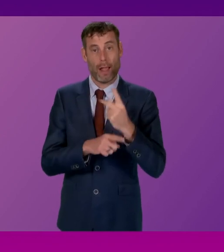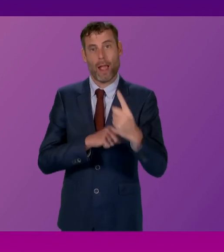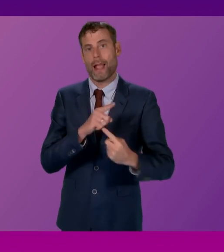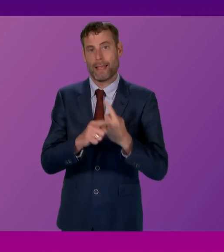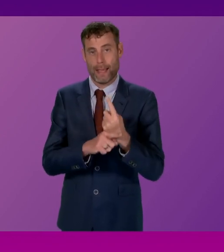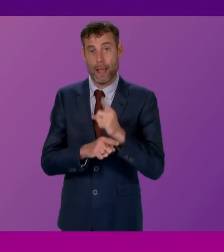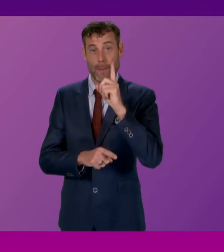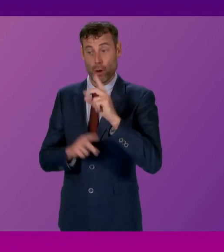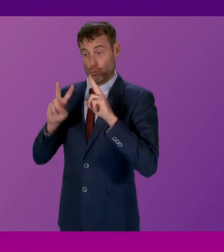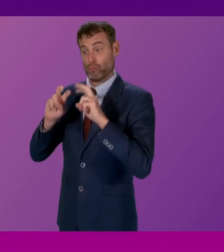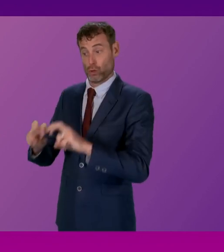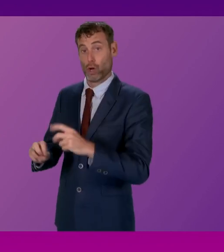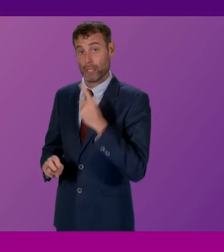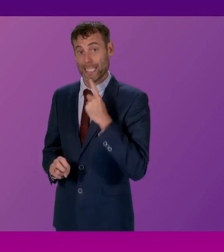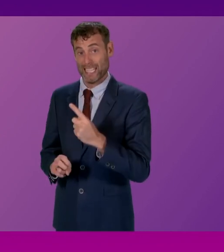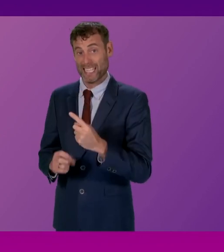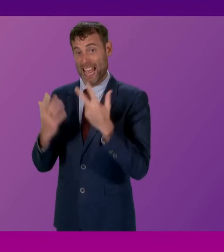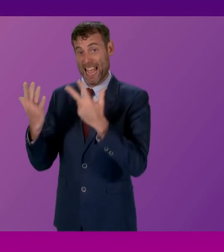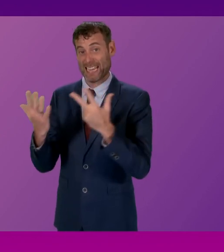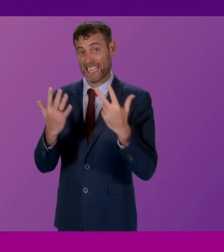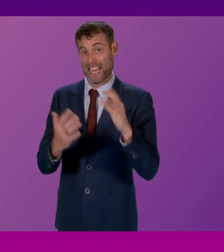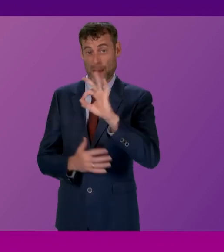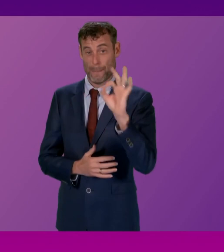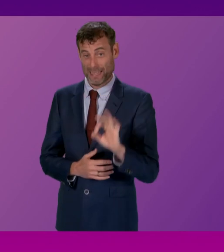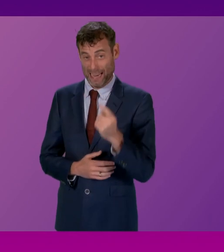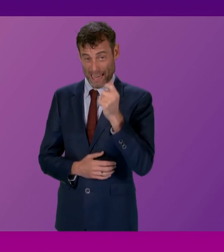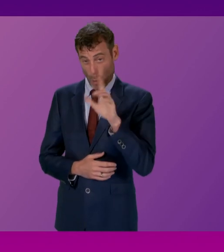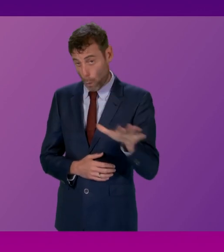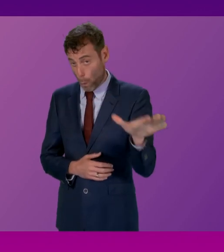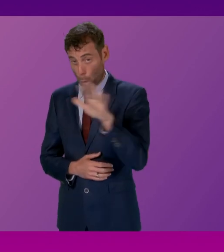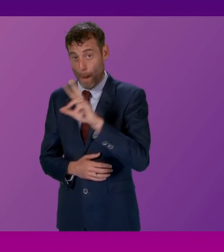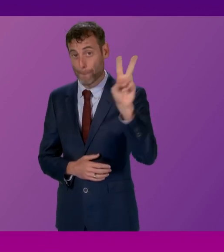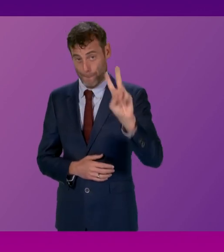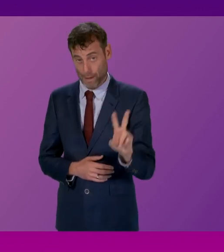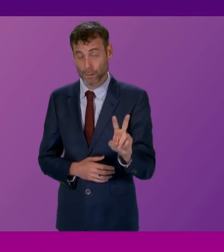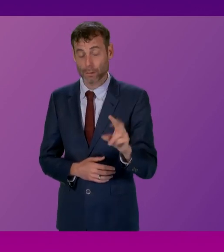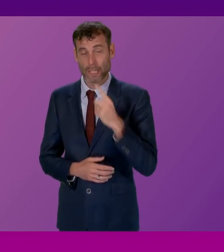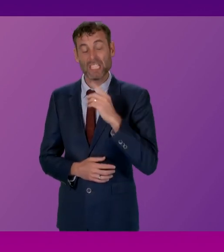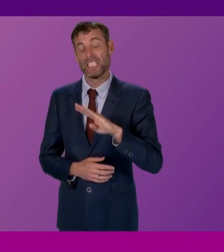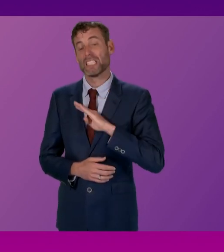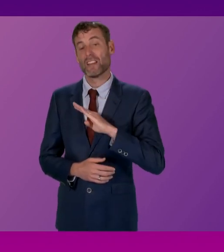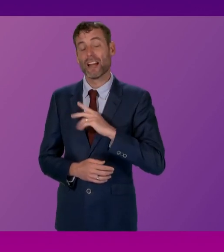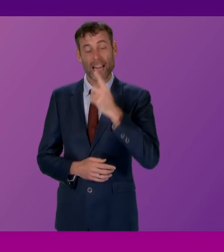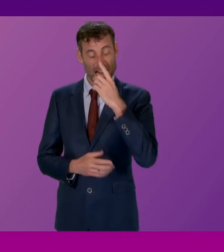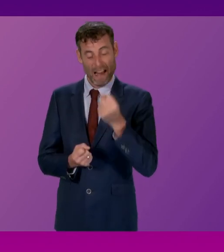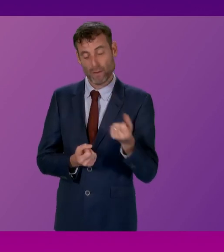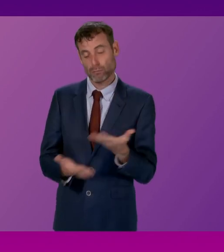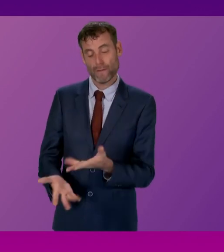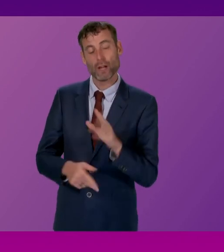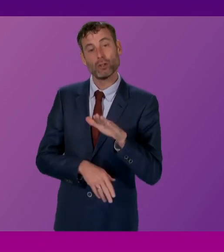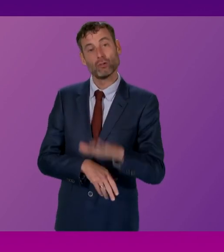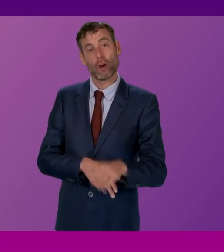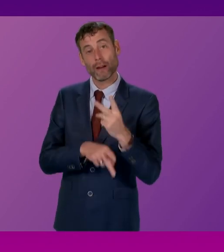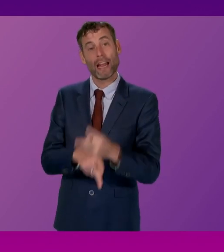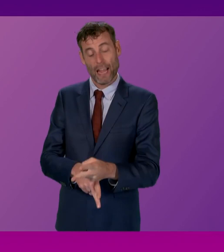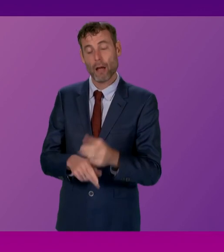shows that 88 per cent, almost nine out of ten parents, with a three- to five-year-old were satisfied that they could access childcare in a way